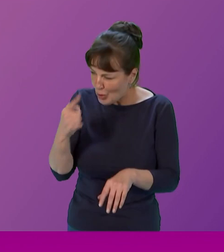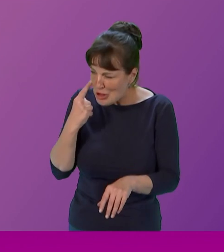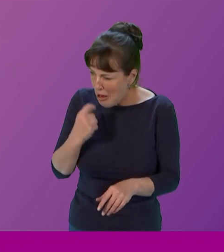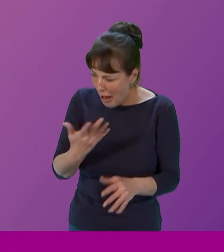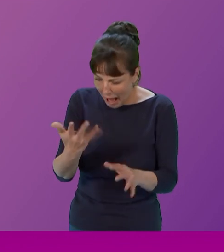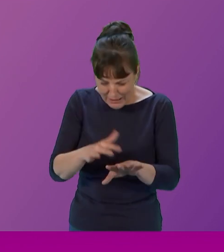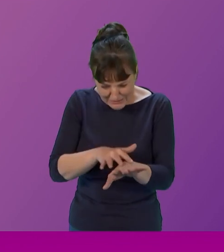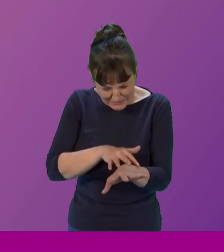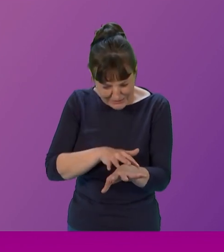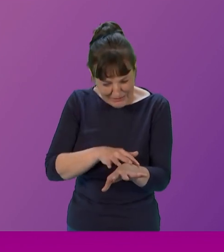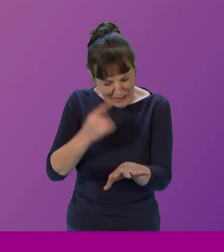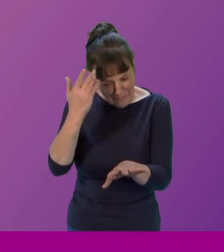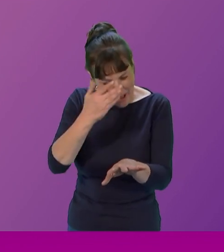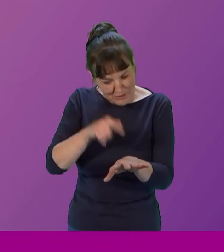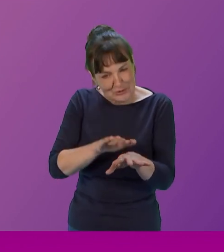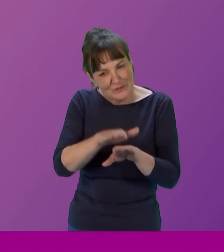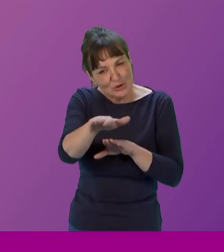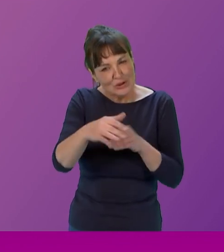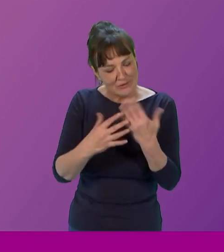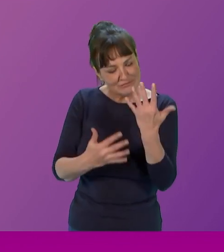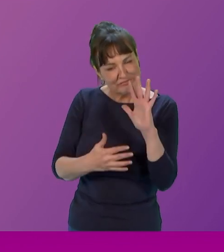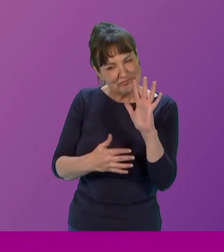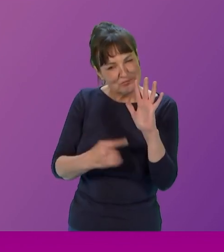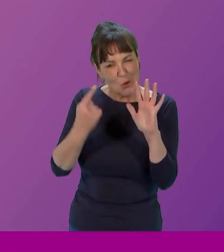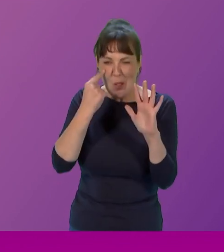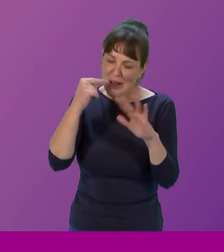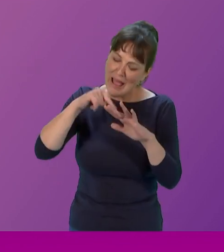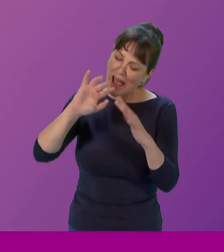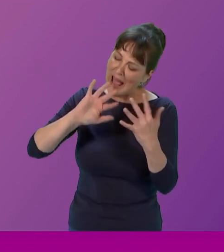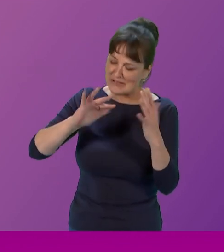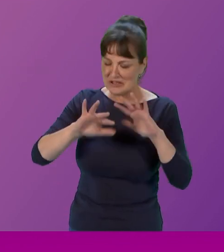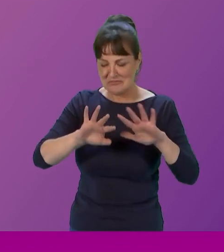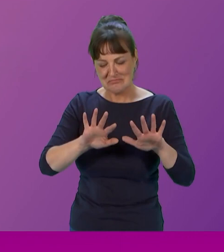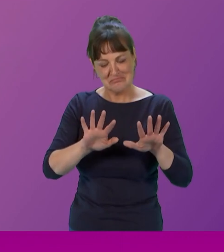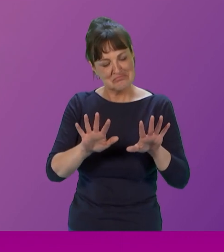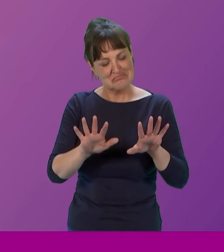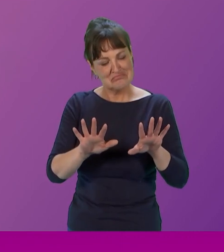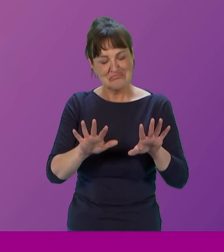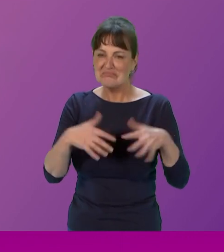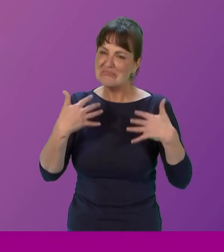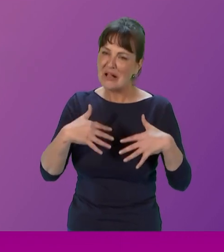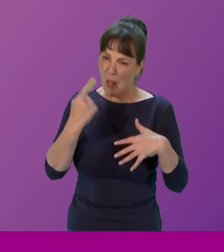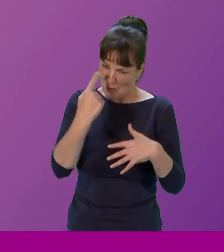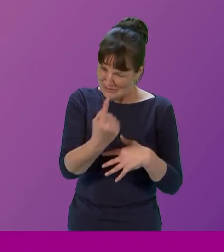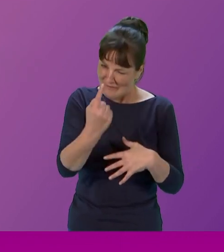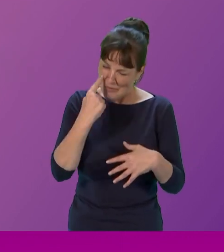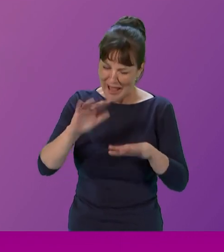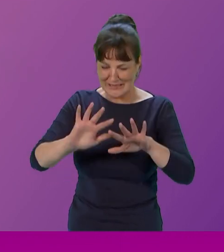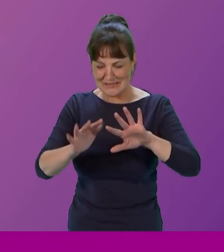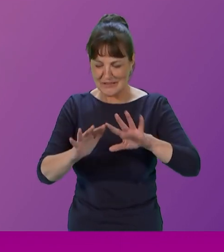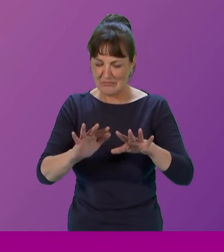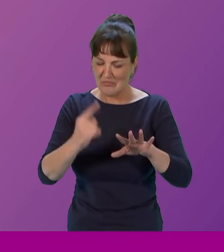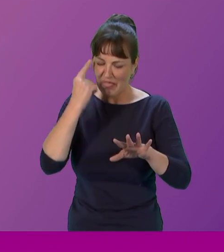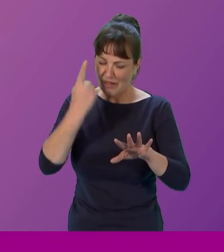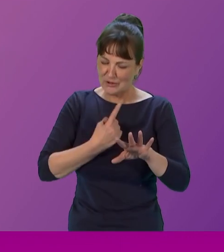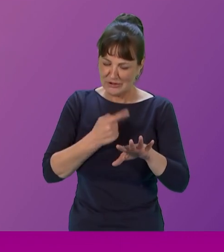So just astonishing. So just look at those hands. Look at your own hands right now. Just look at them right now. Just look at your hands. And just think to yourself, where have they been? Where can they